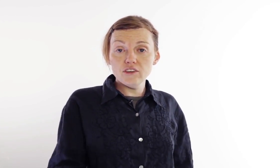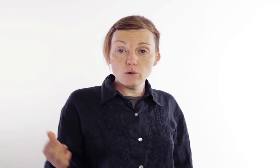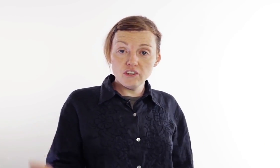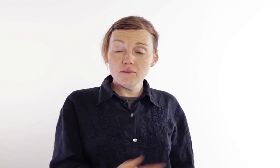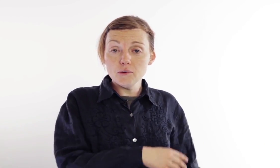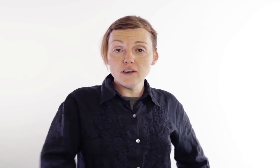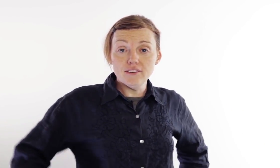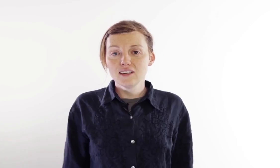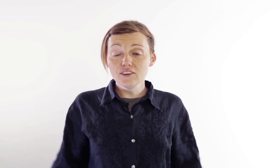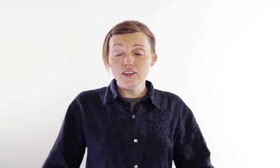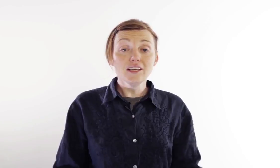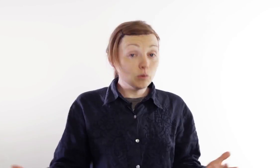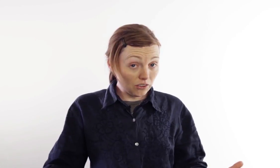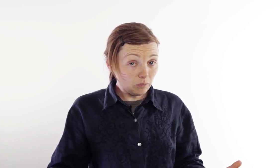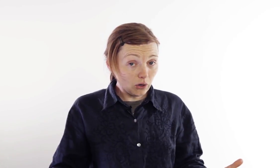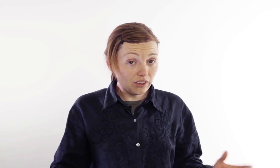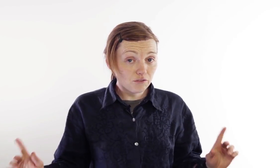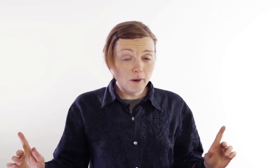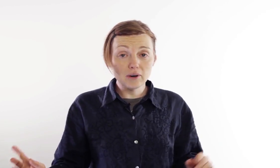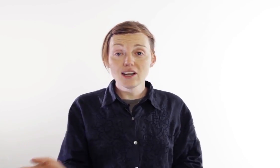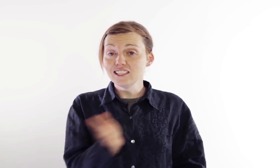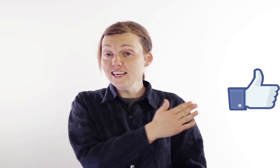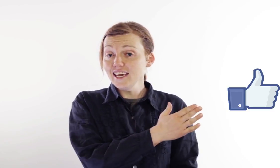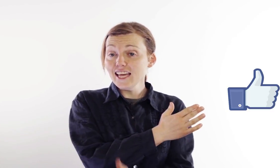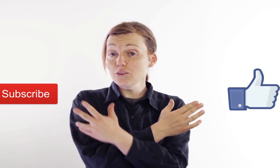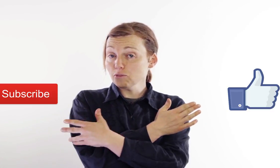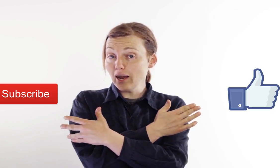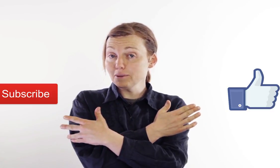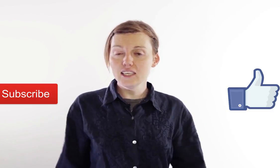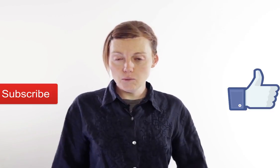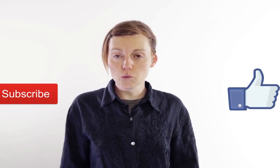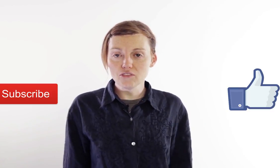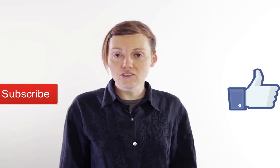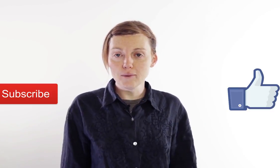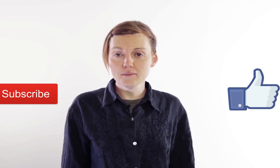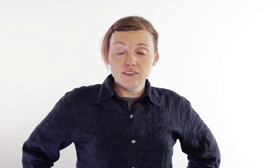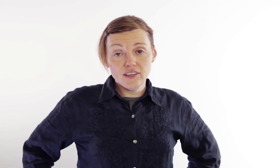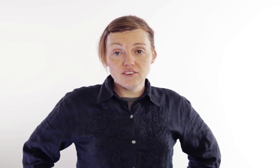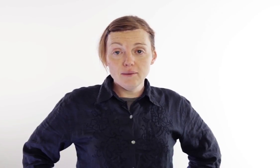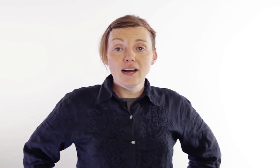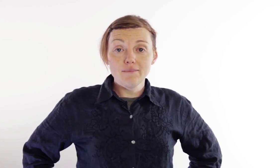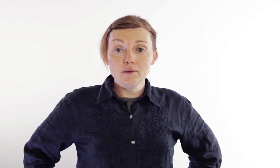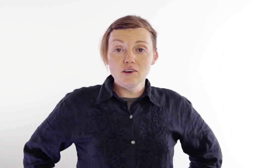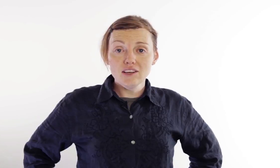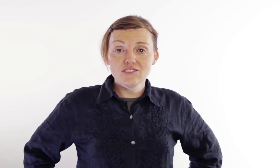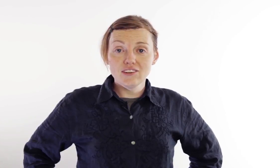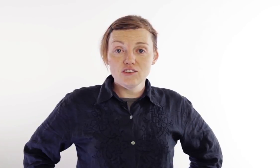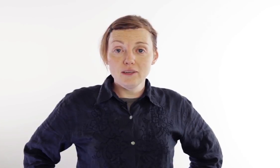it or send them to a friend. Until then, if you want to see more of this, remember, like, and subscribe. Keep those questions coming. Until next time, I'm Amy Fox, and that's